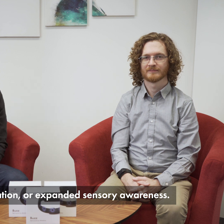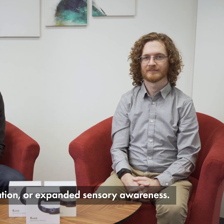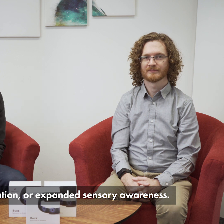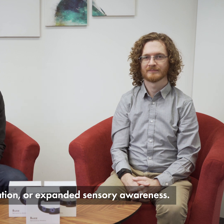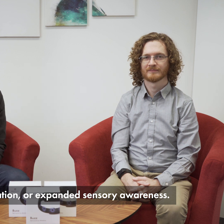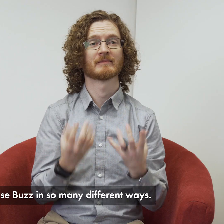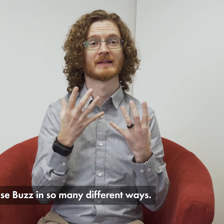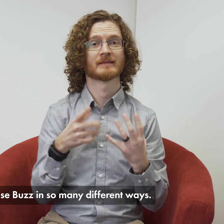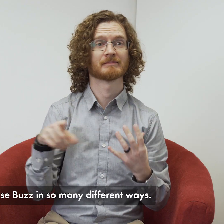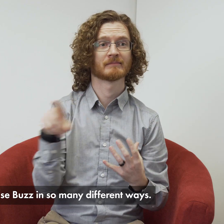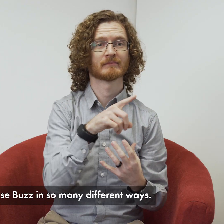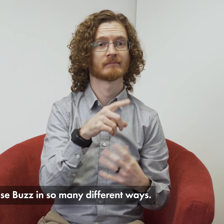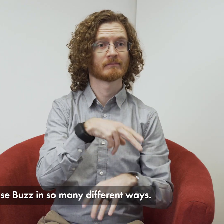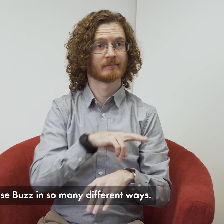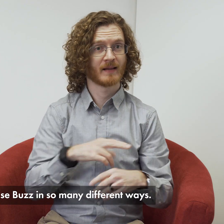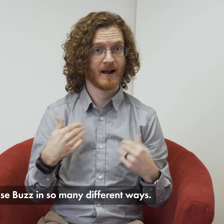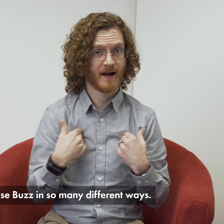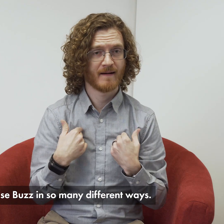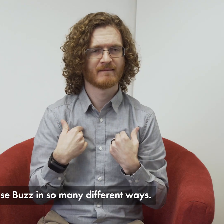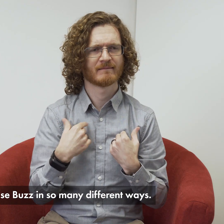awareness. People use Buzz in so many different ways.